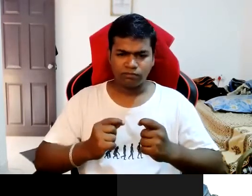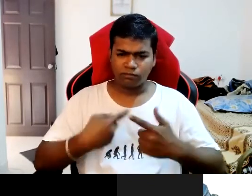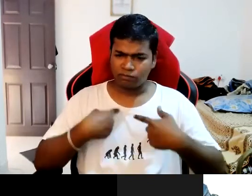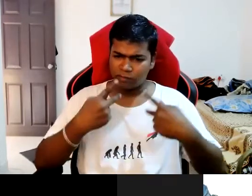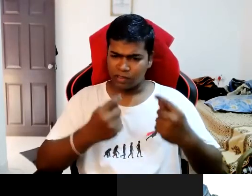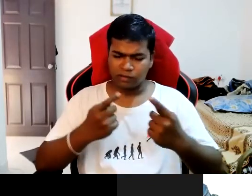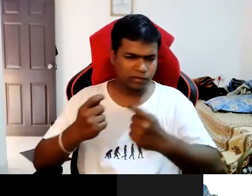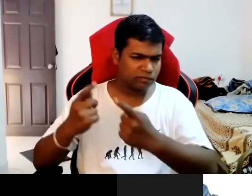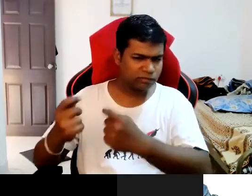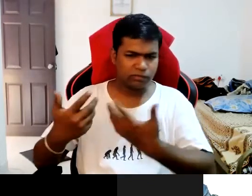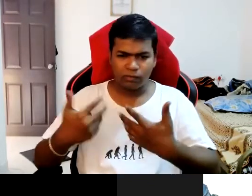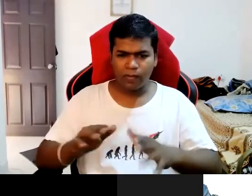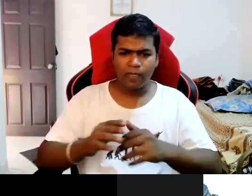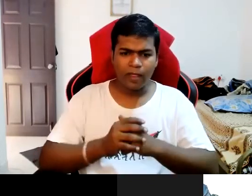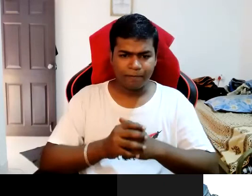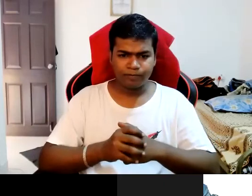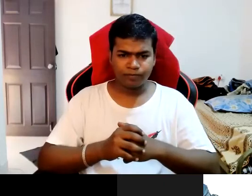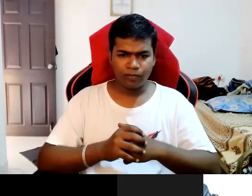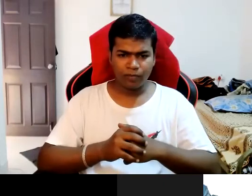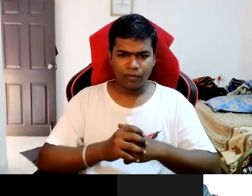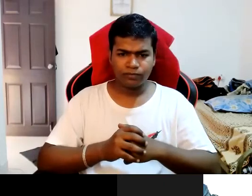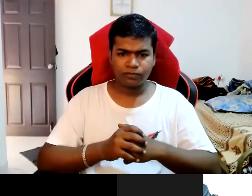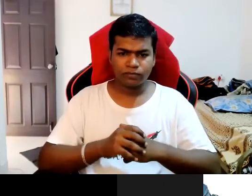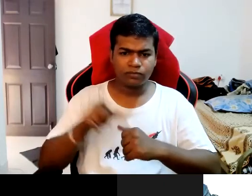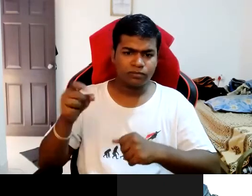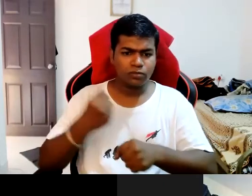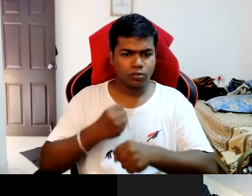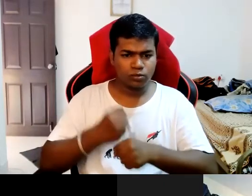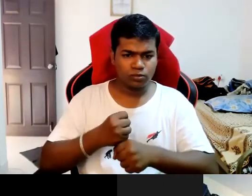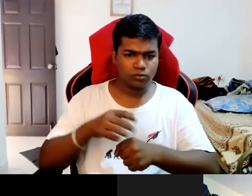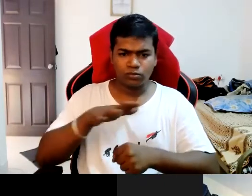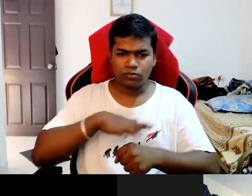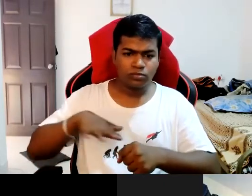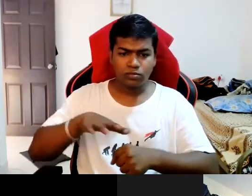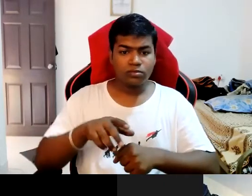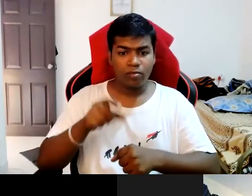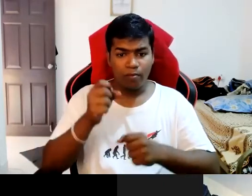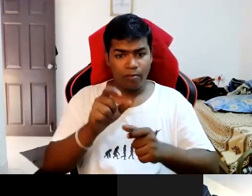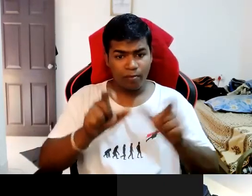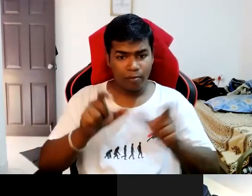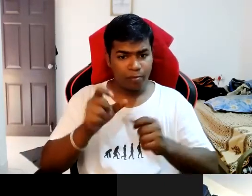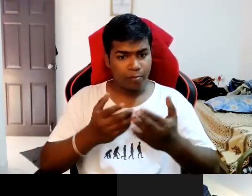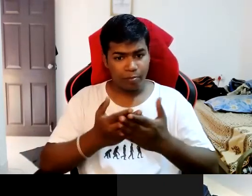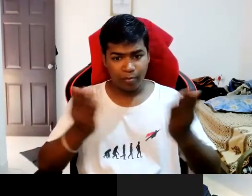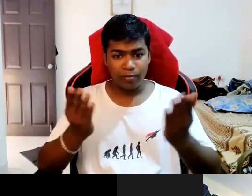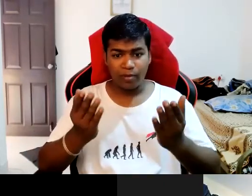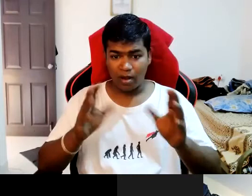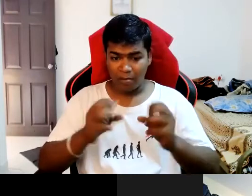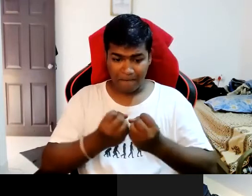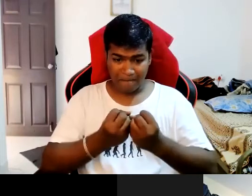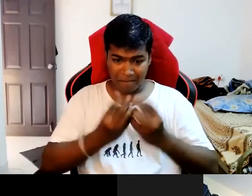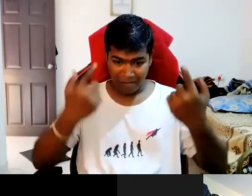column is there now in government who had a multi disability they are not eligible for the job.